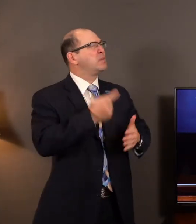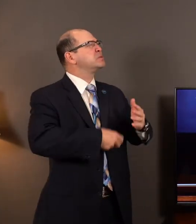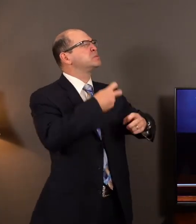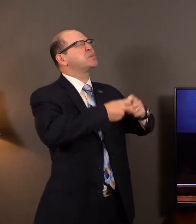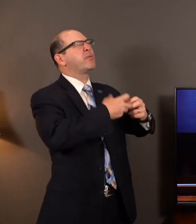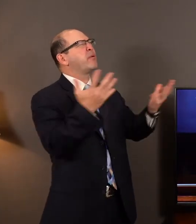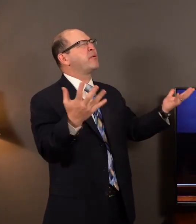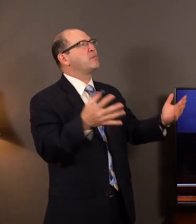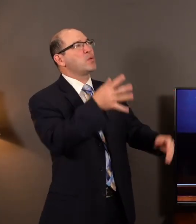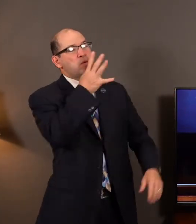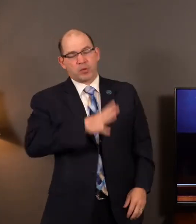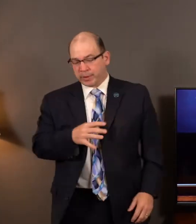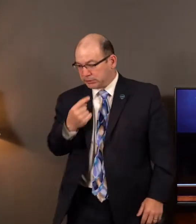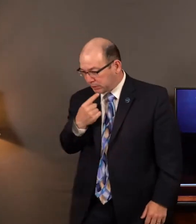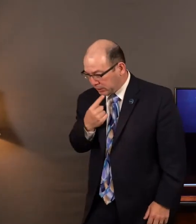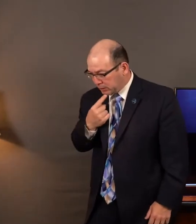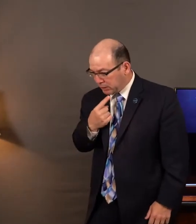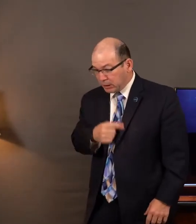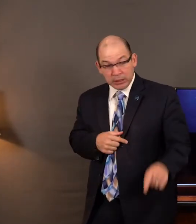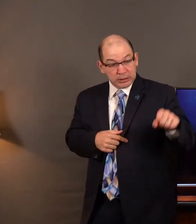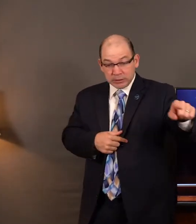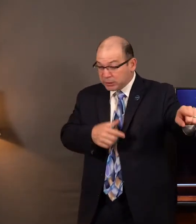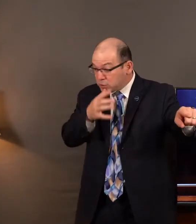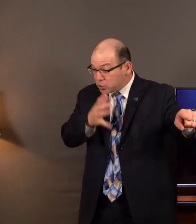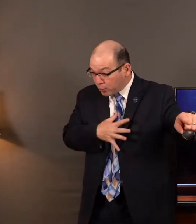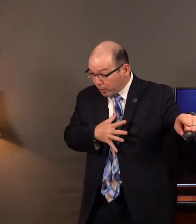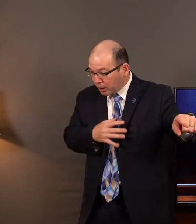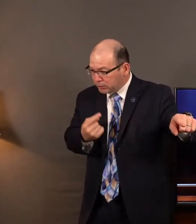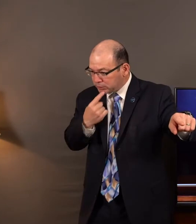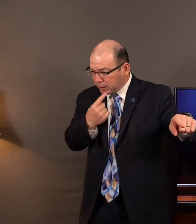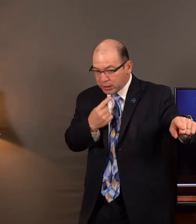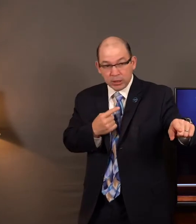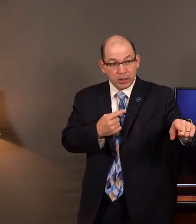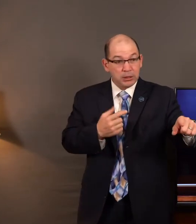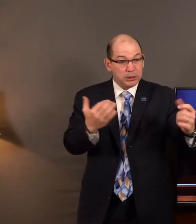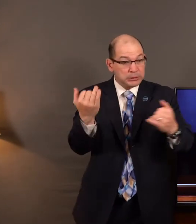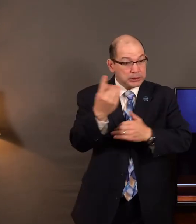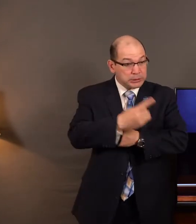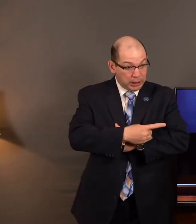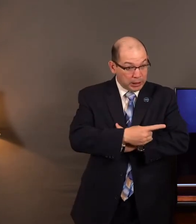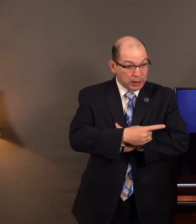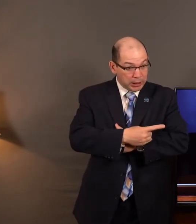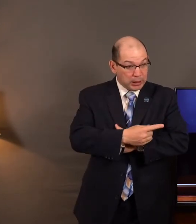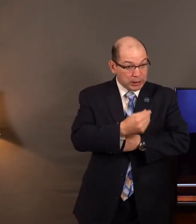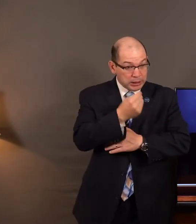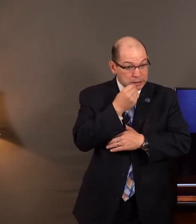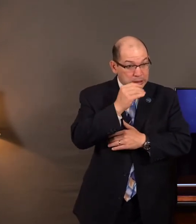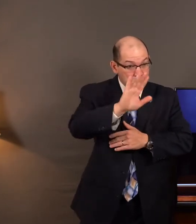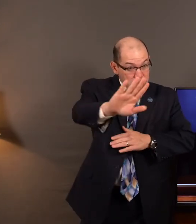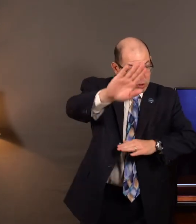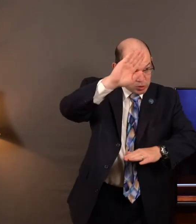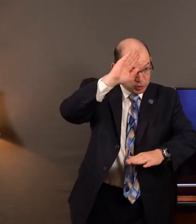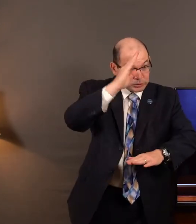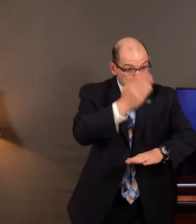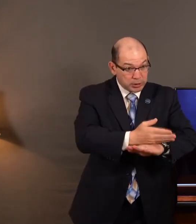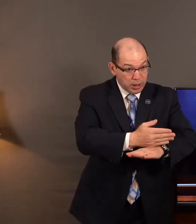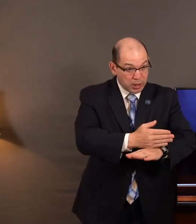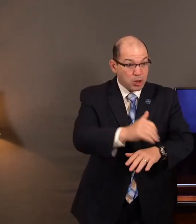And she answereth, This woman said unto me, Give thy son, that we may eat him today, and we will eat my son tomorrow.